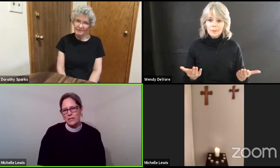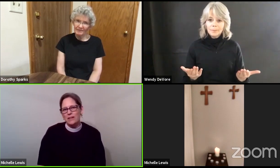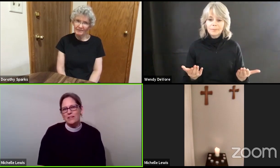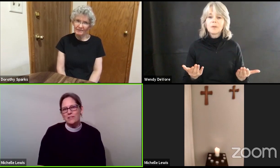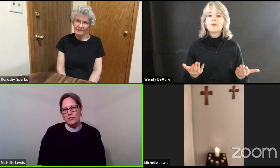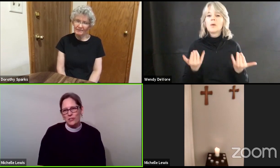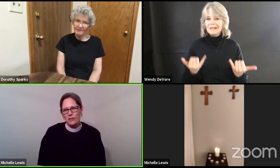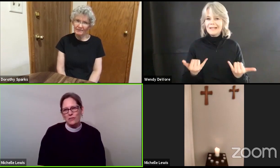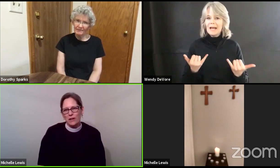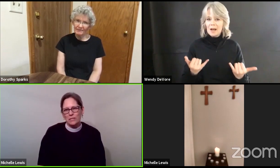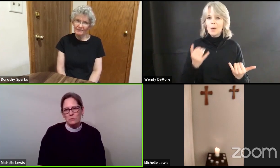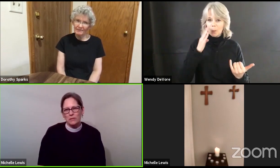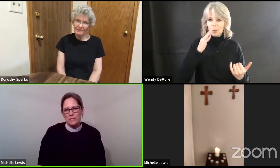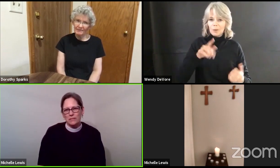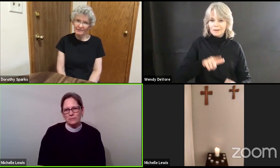to share the gospel lesson